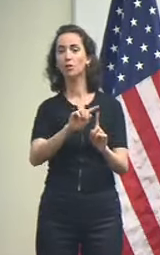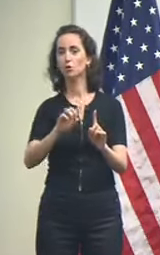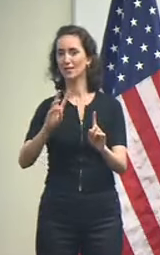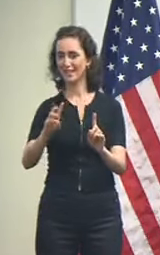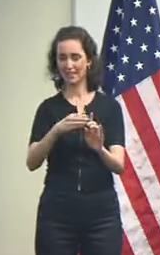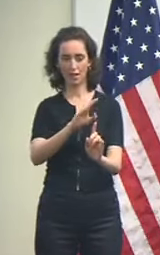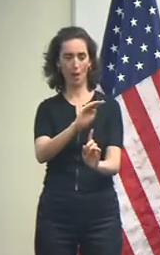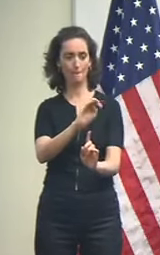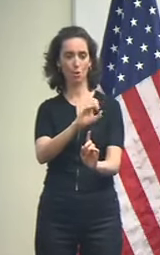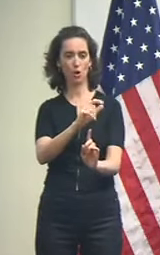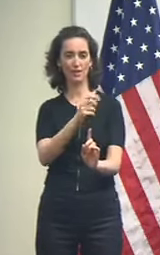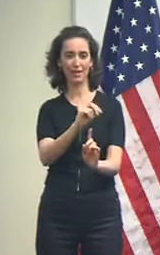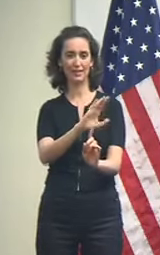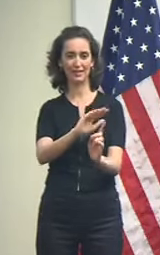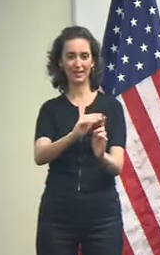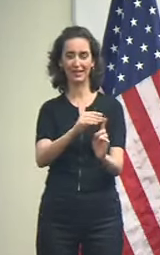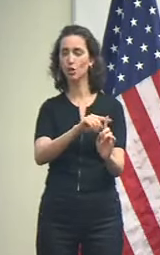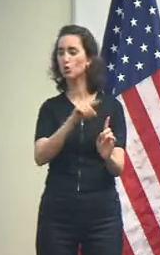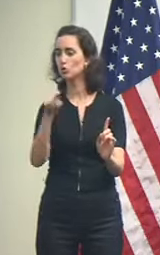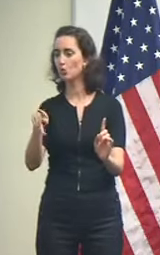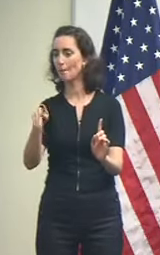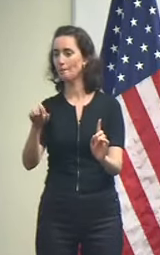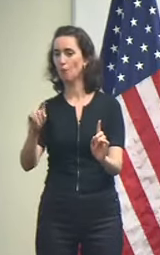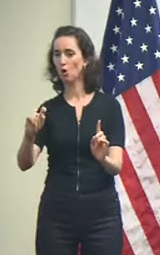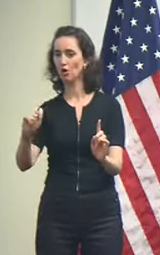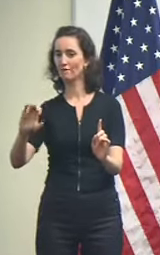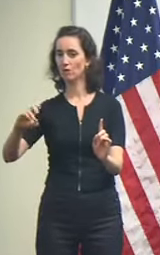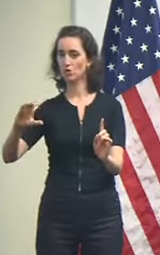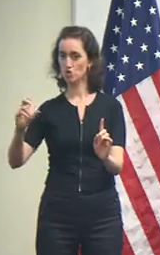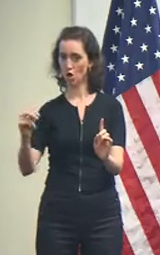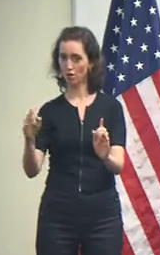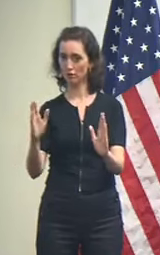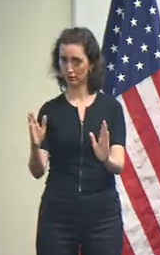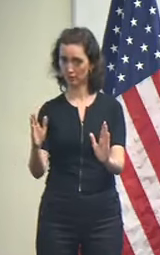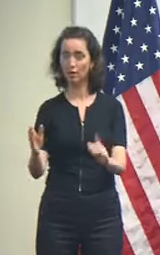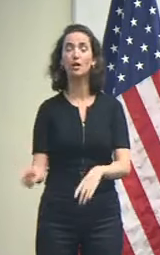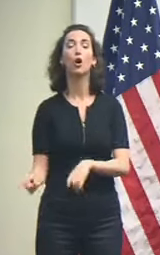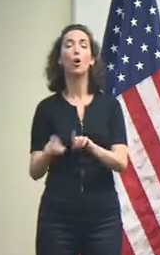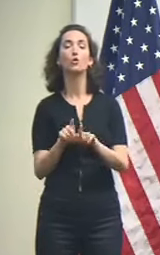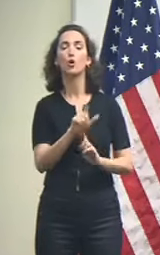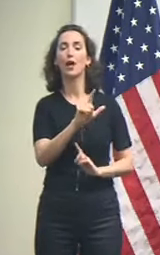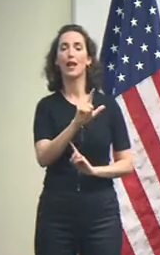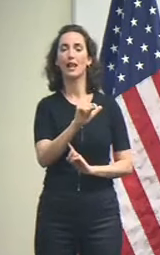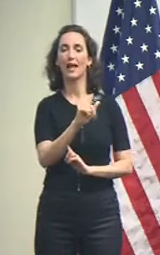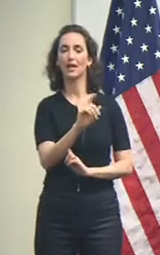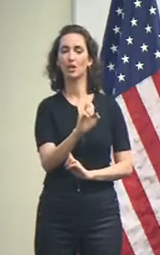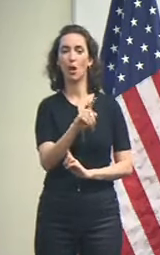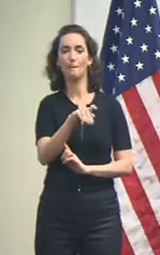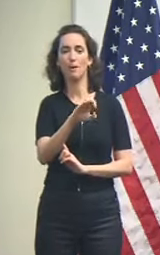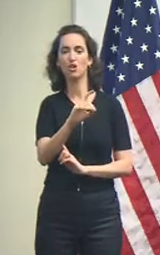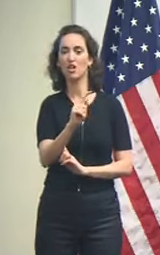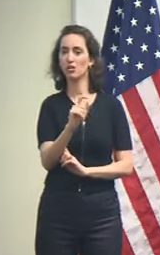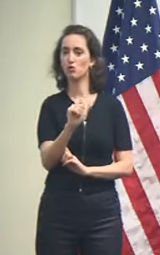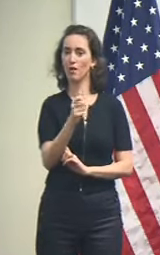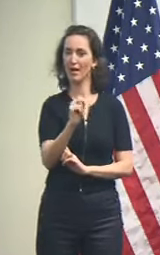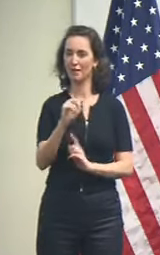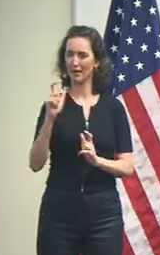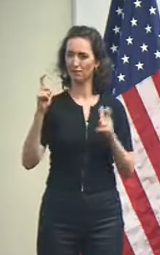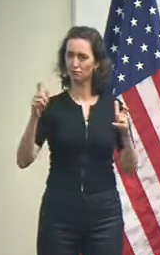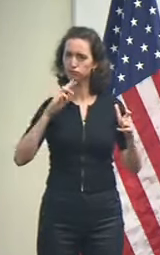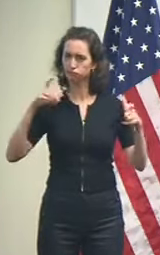Morgan City to Port Fouchon, and Lake Pontchartrain should experience storm surge of between 3 and 5 feet,